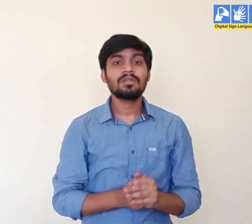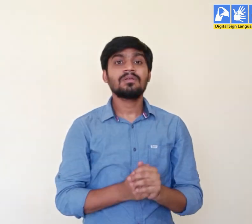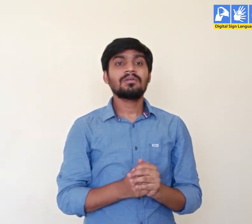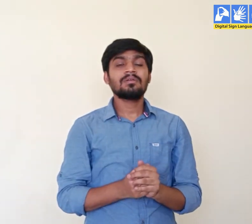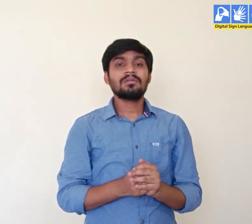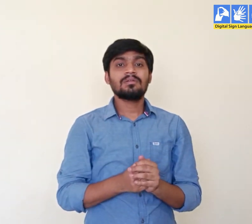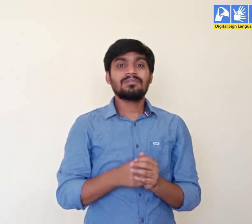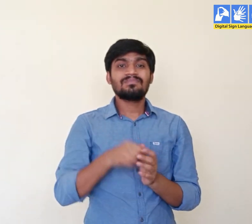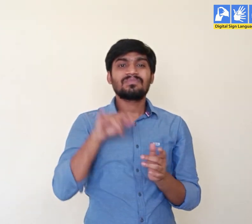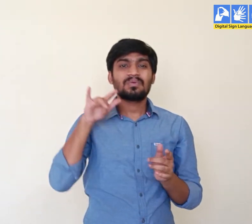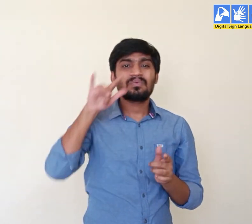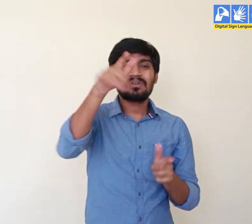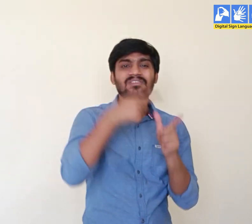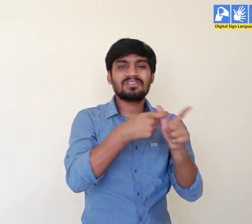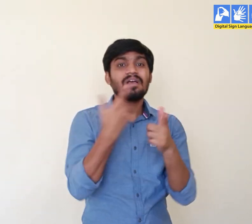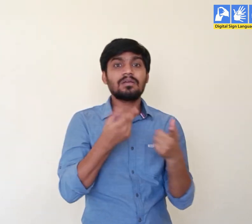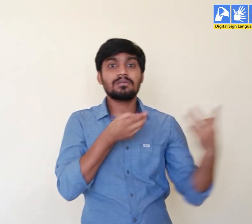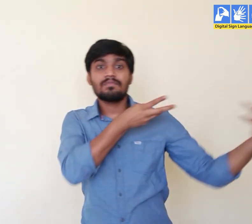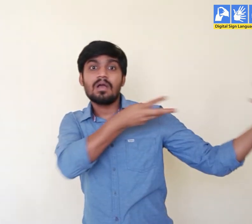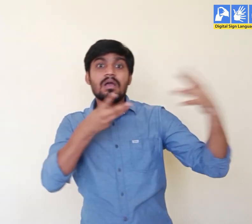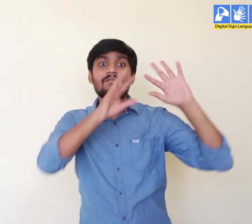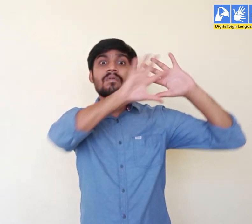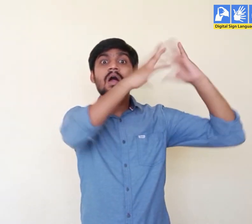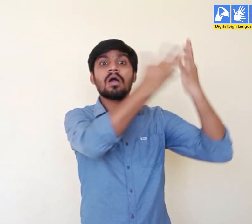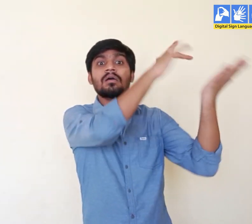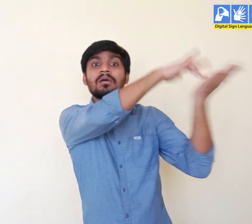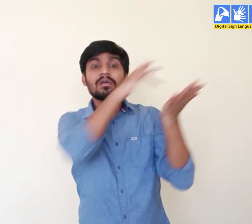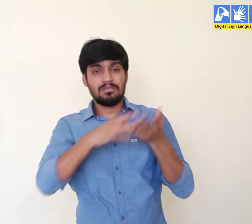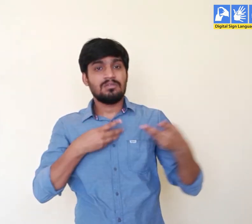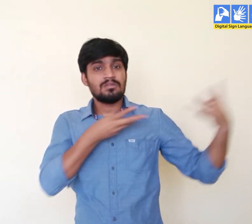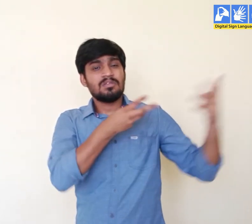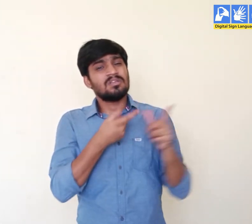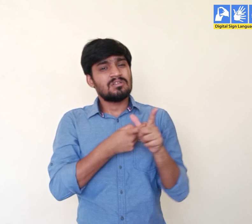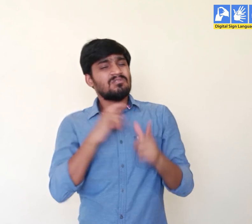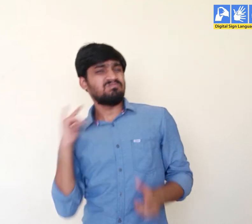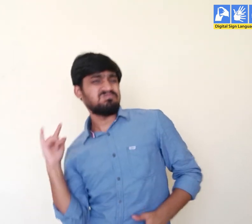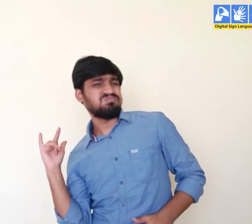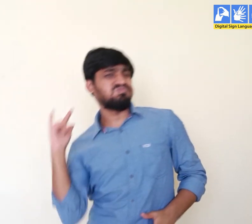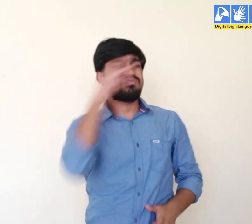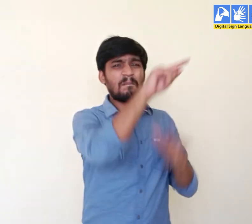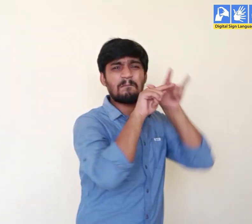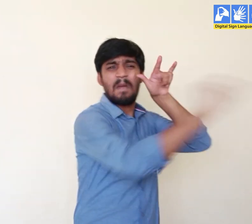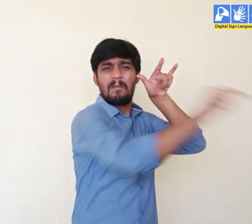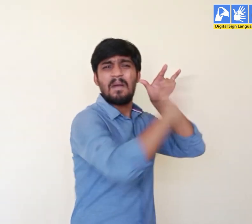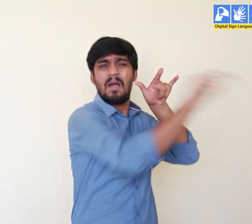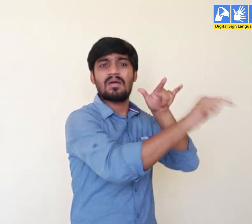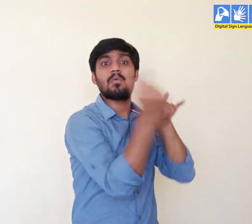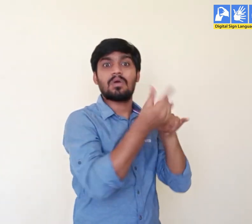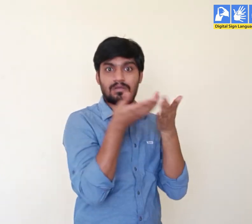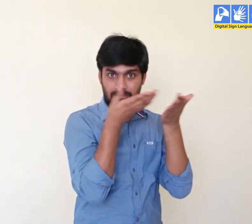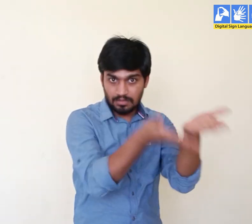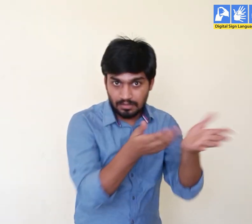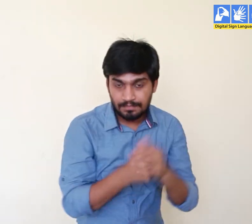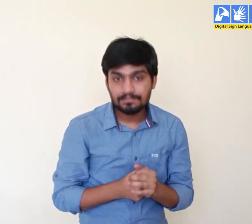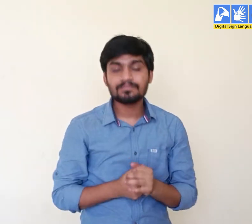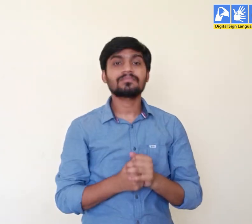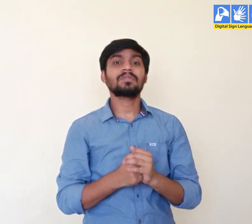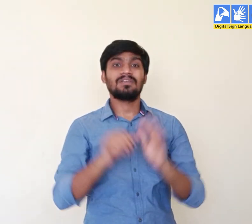Fighter jets are used during wars to bombard the enemy land. Rockets are used to send satellites into space